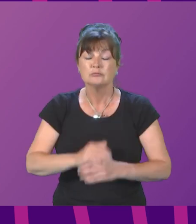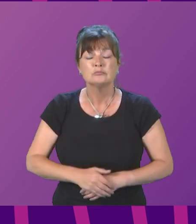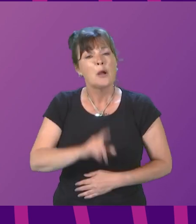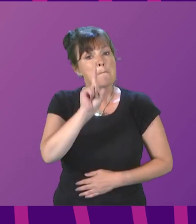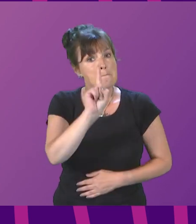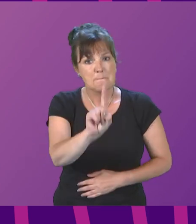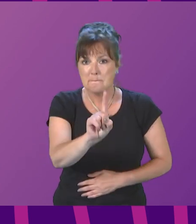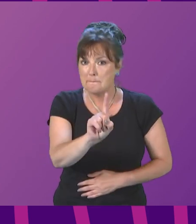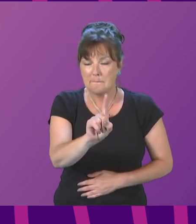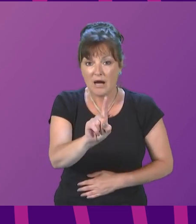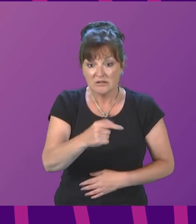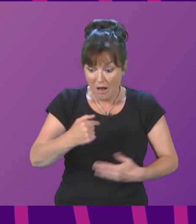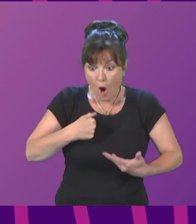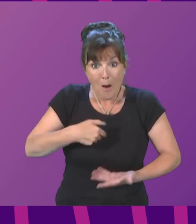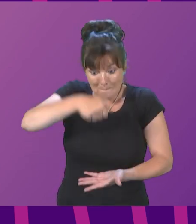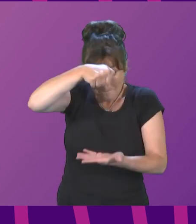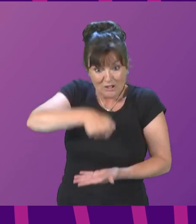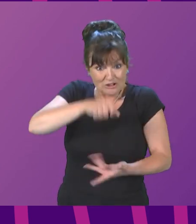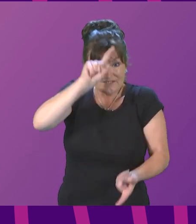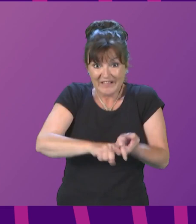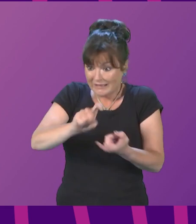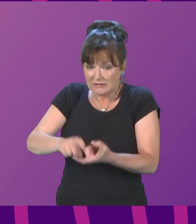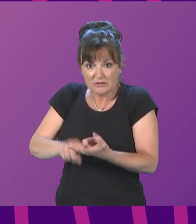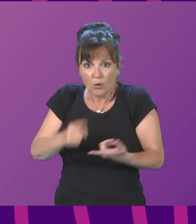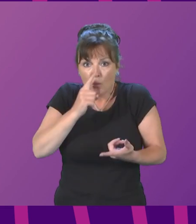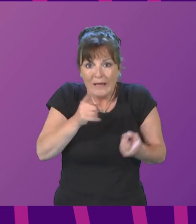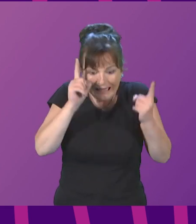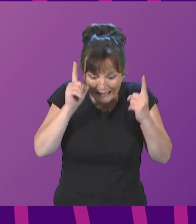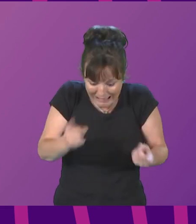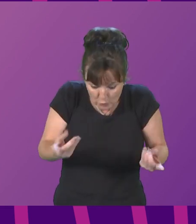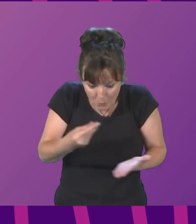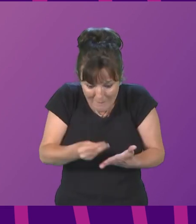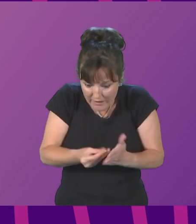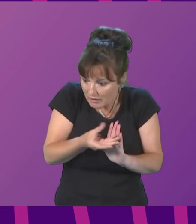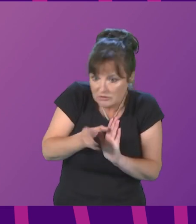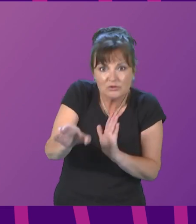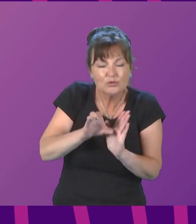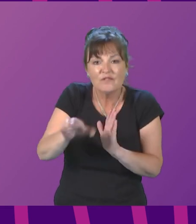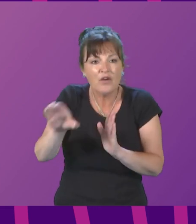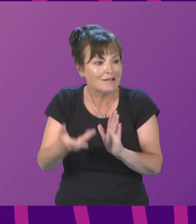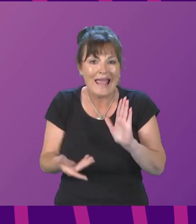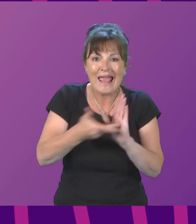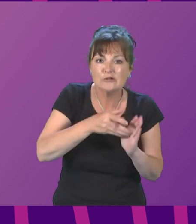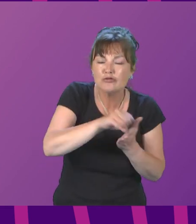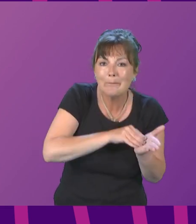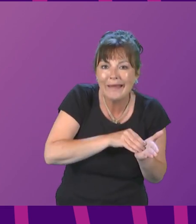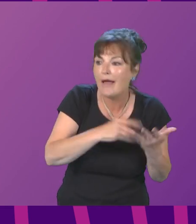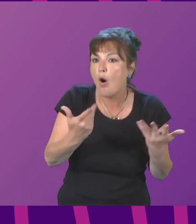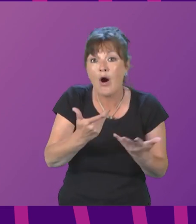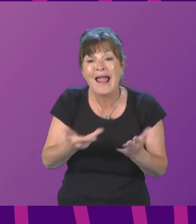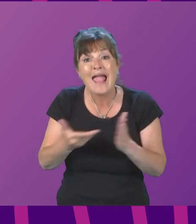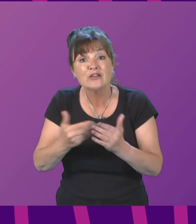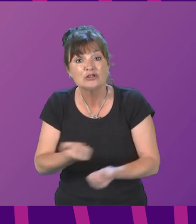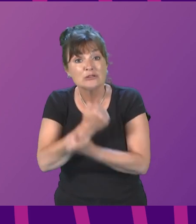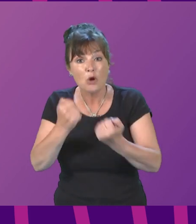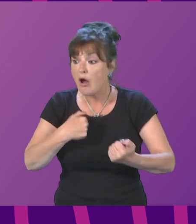is no unallocated pot of money from which to fund higher pay deals or extra support for those in need. Our